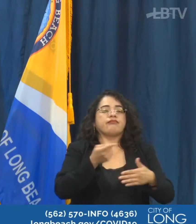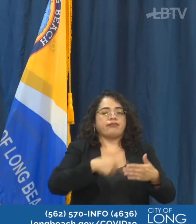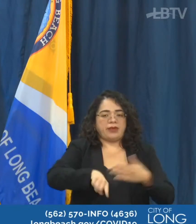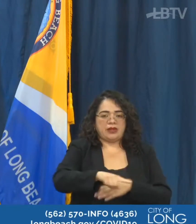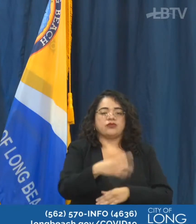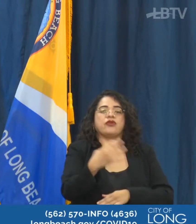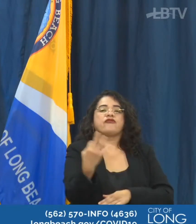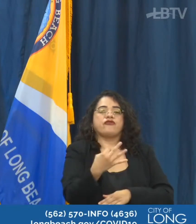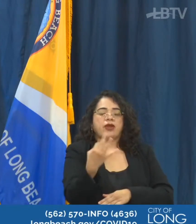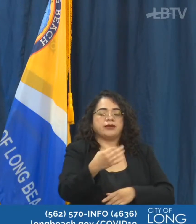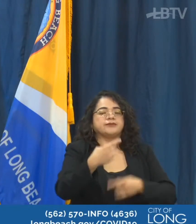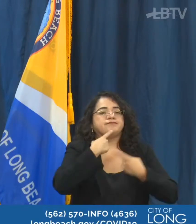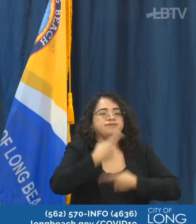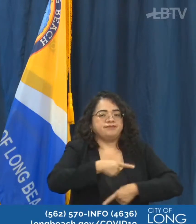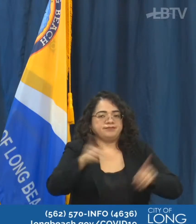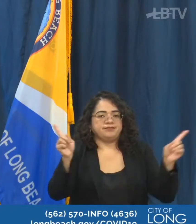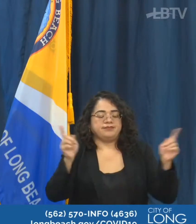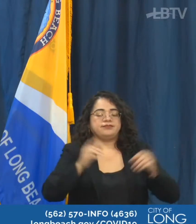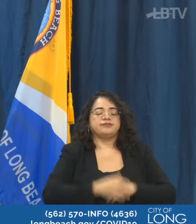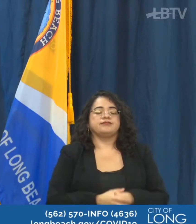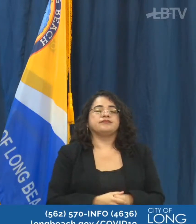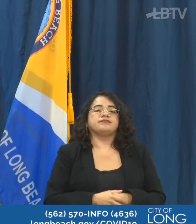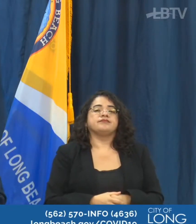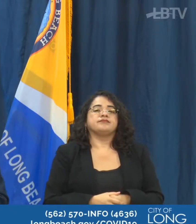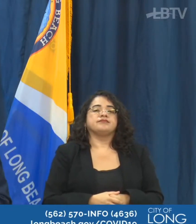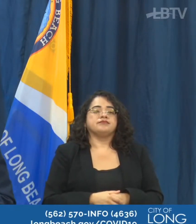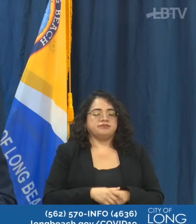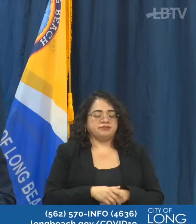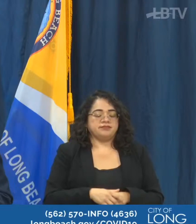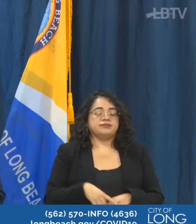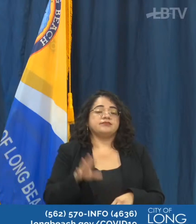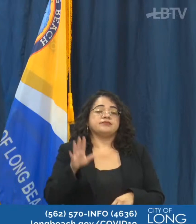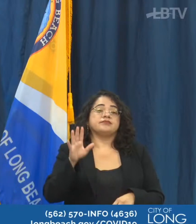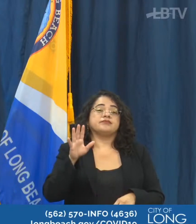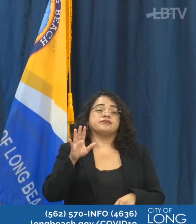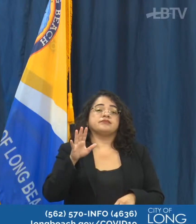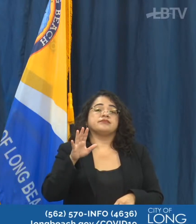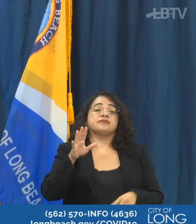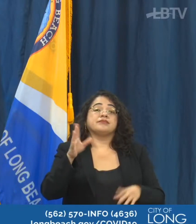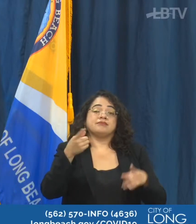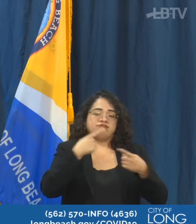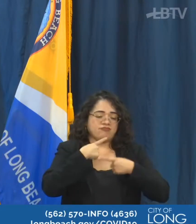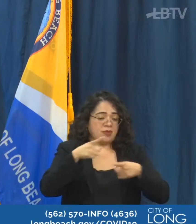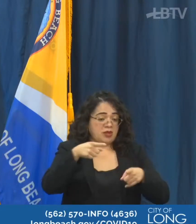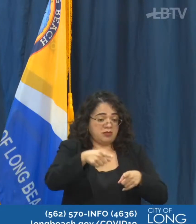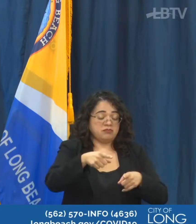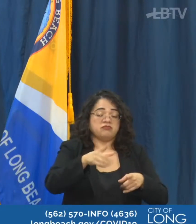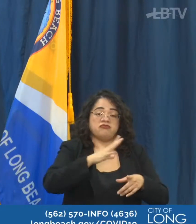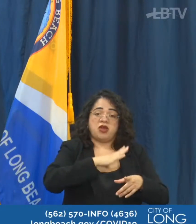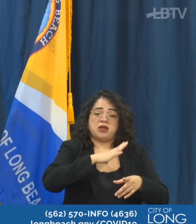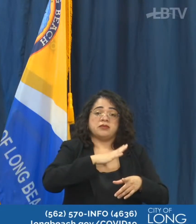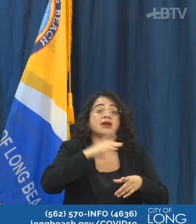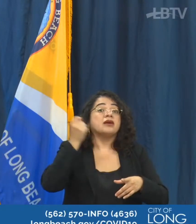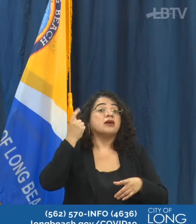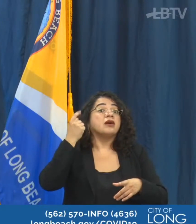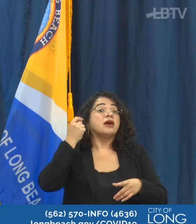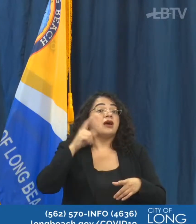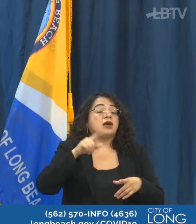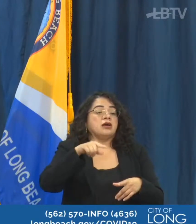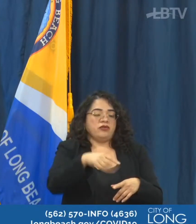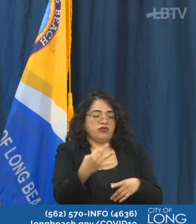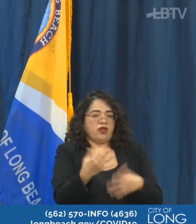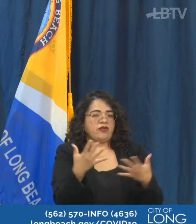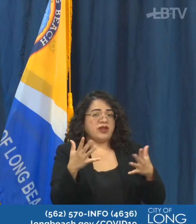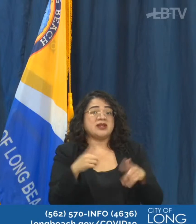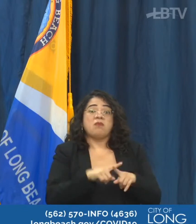Additional types of industries that are being allowed statewide, the city of Long Beach is not moving forward on. We are not yet going to be reopening